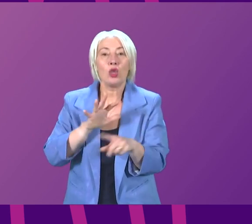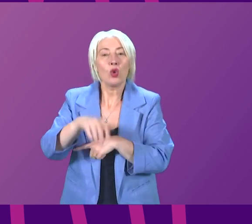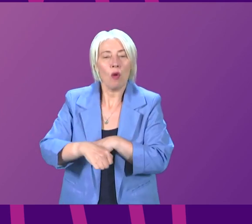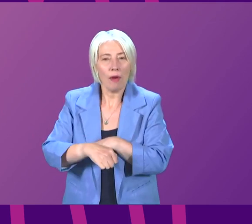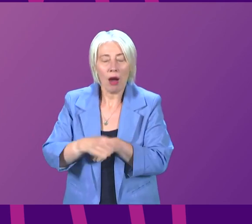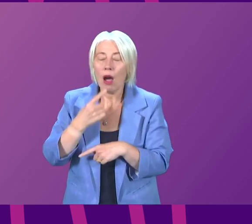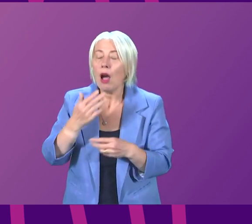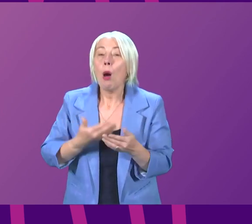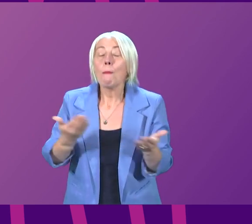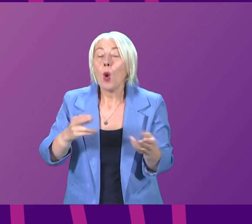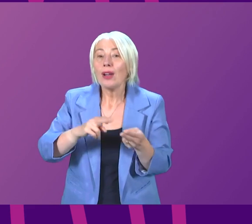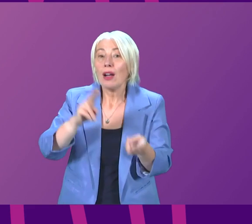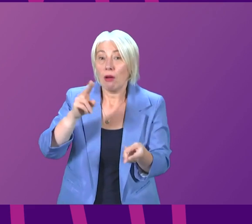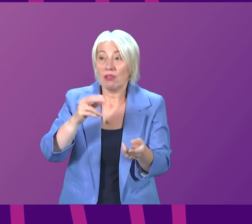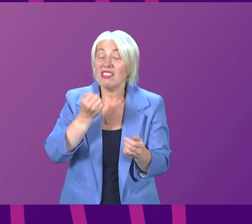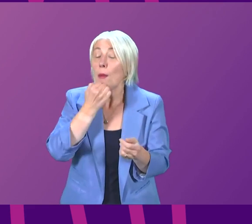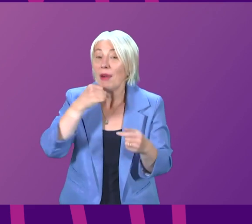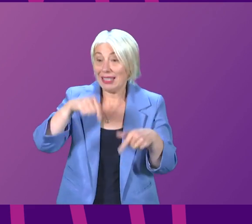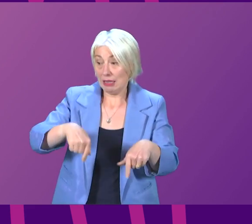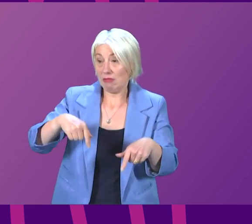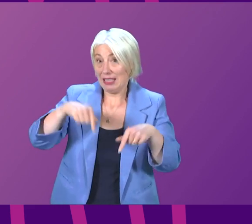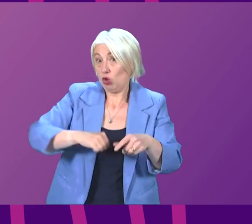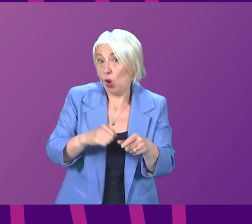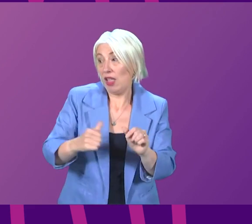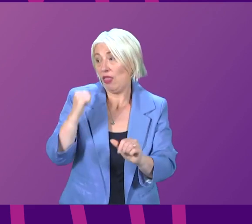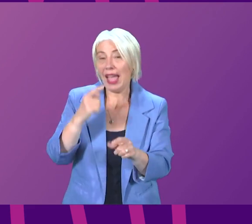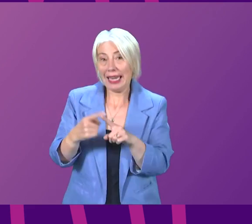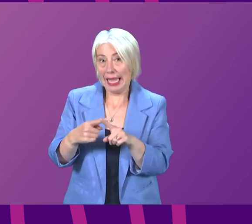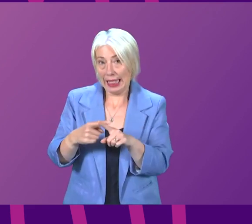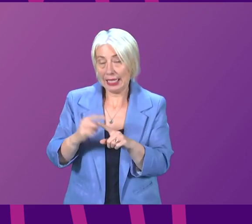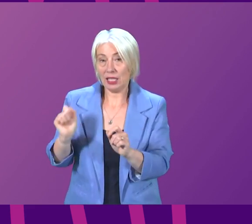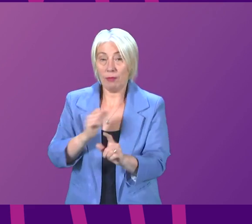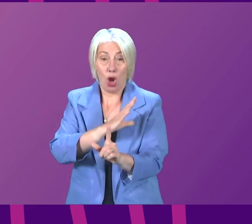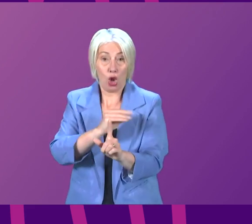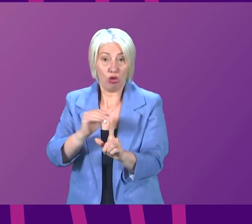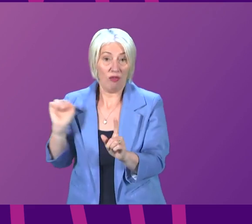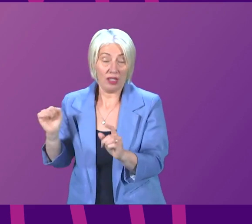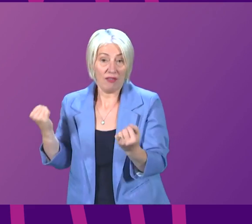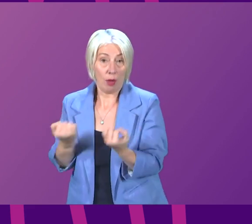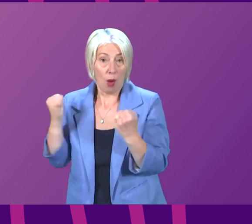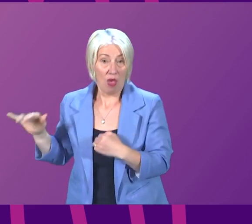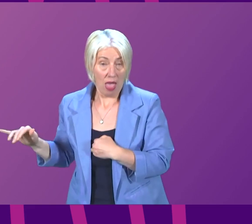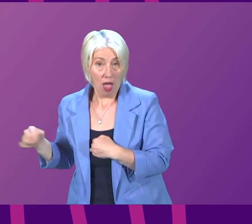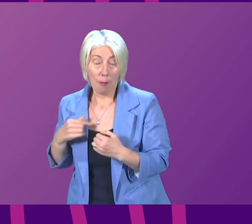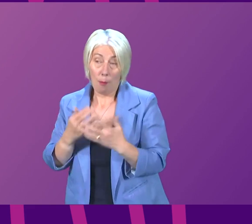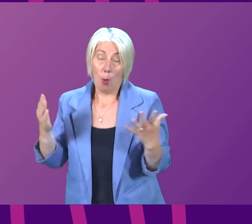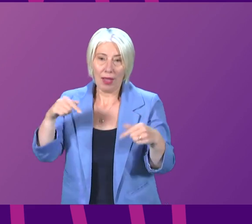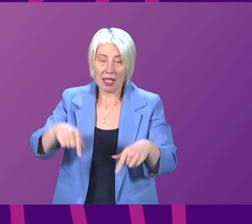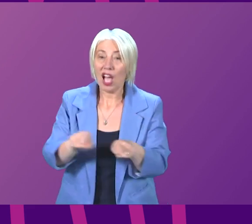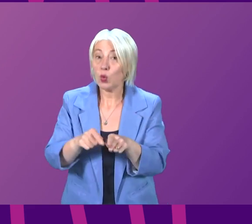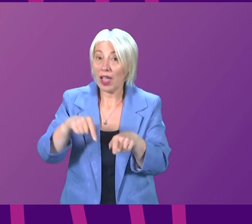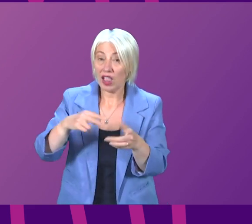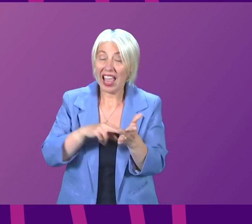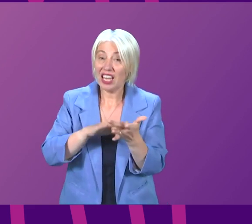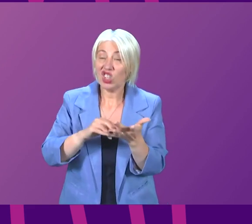population than in England where the Conservatives of course are in power significantly higher and of course we have the best paid staff